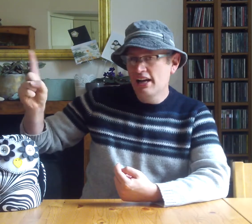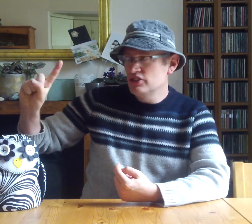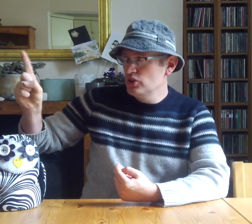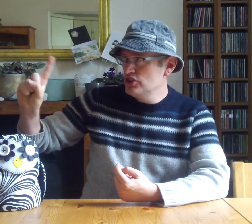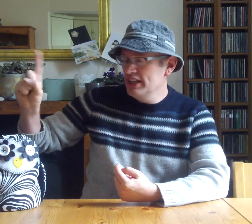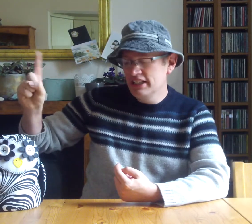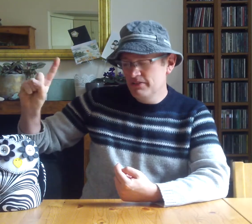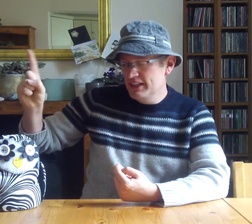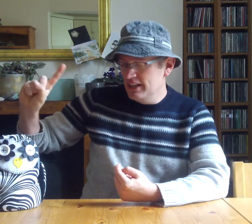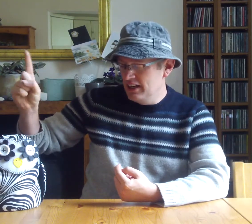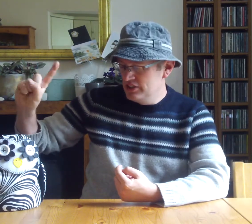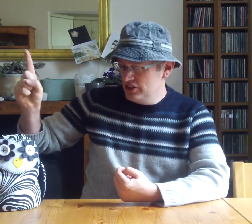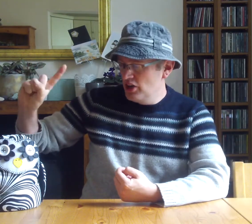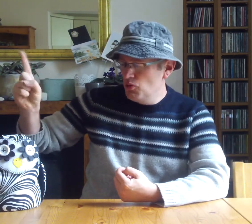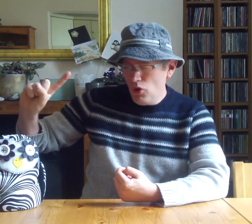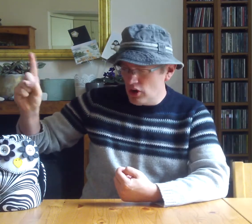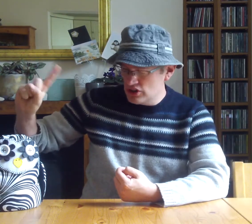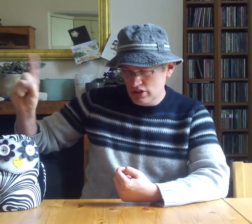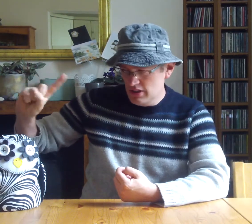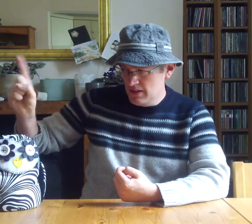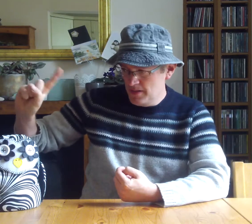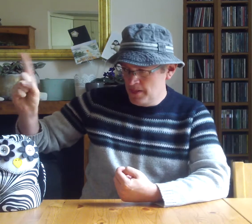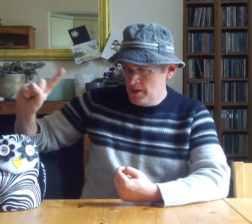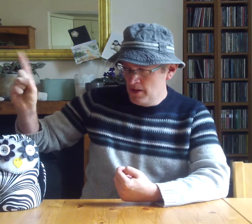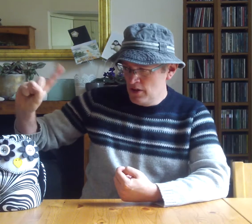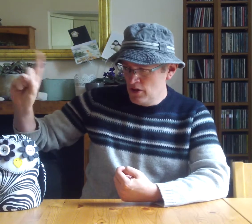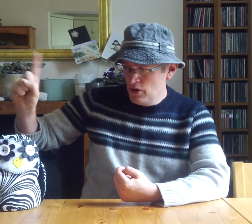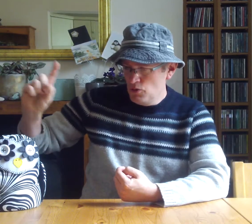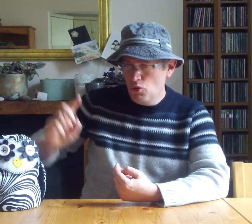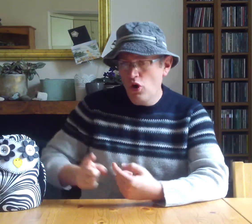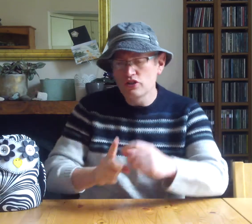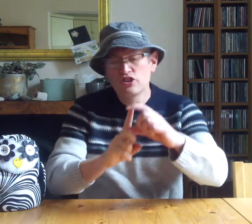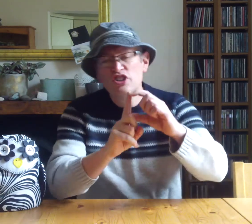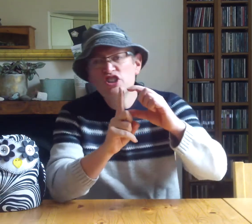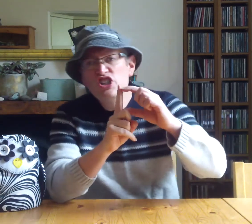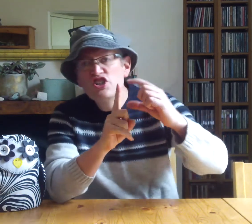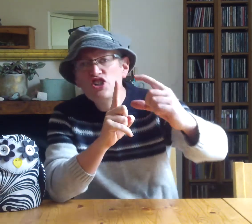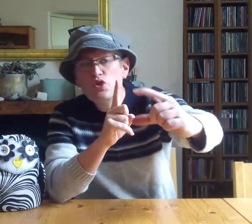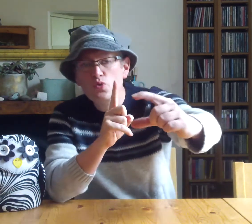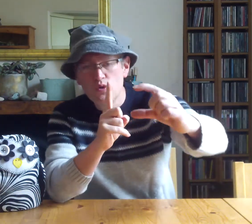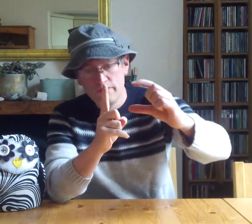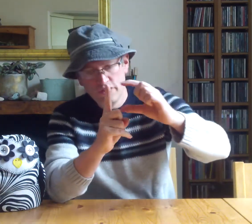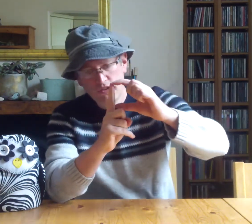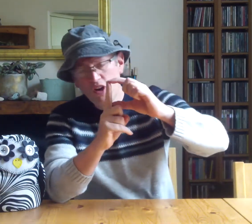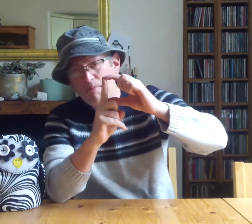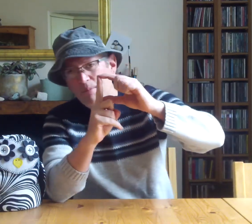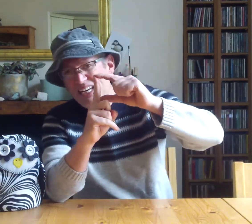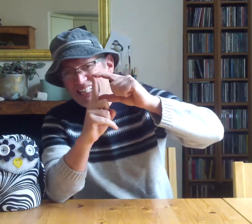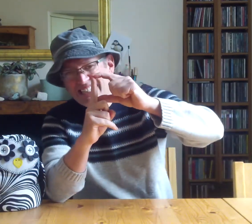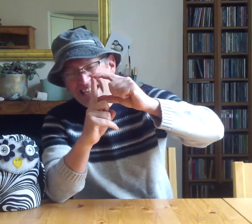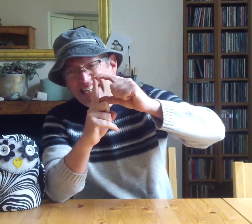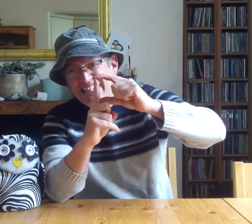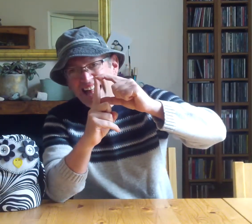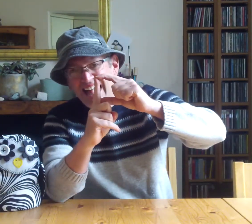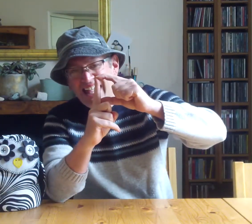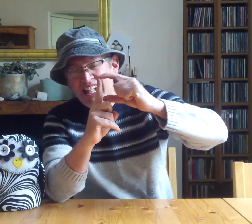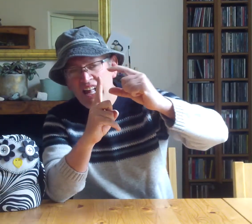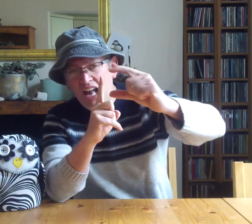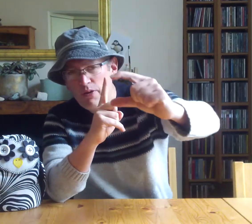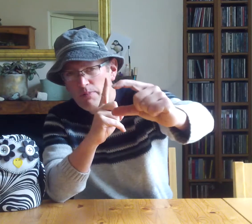you're shaking your finger. So what? What do you do? So we've got a big D there and we're